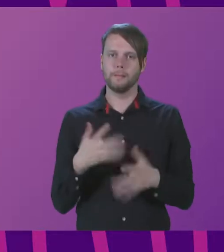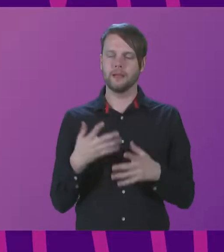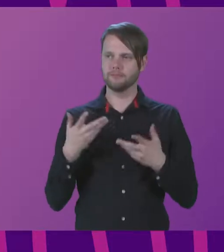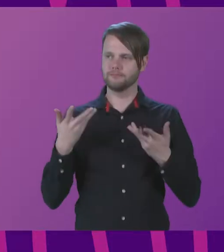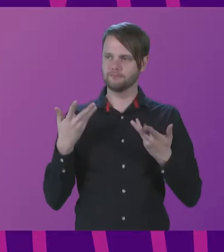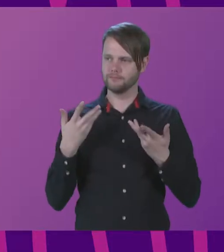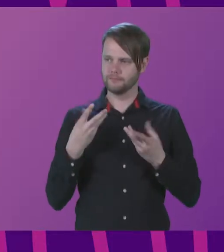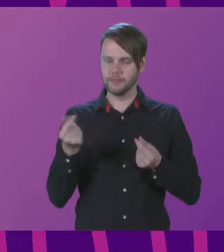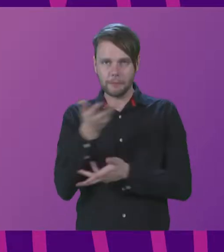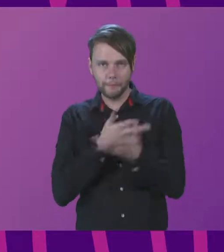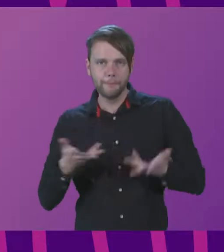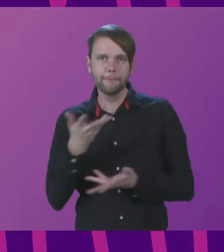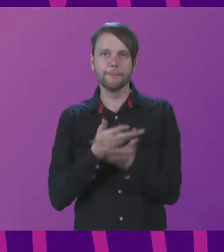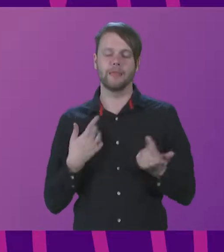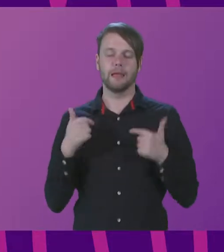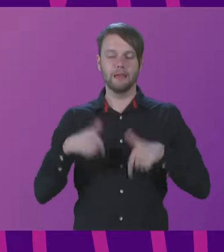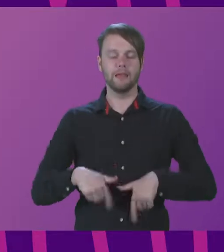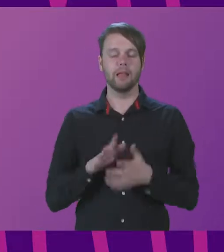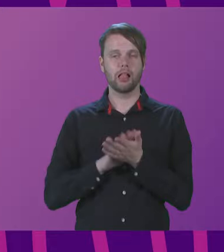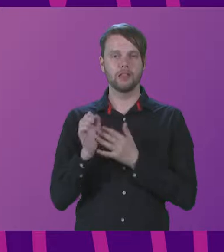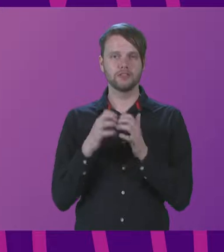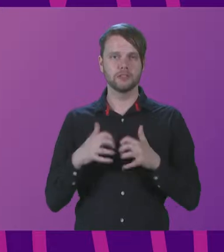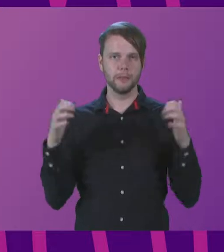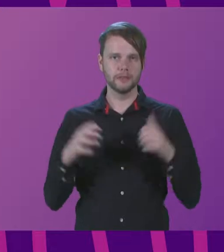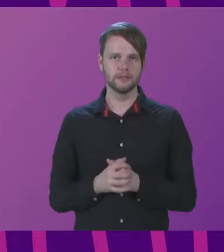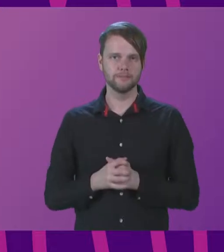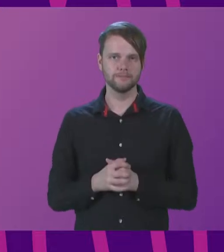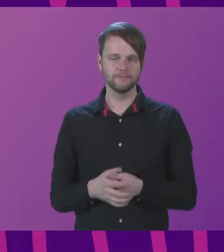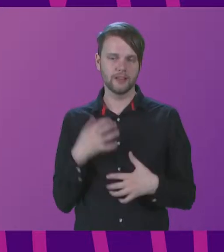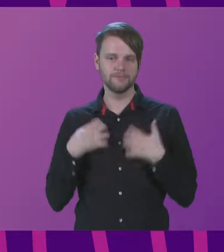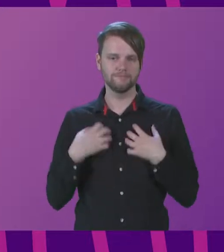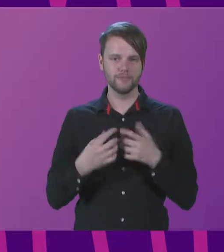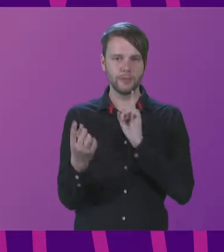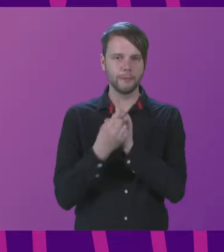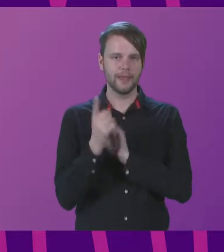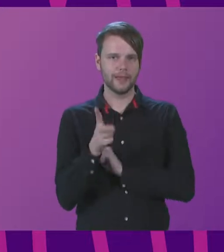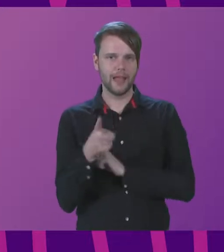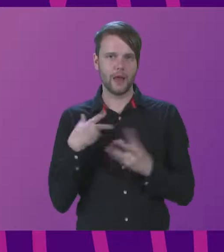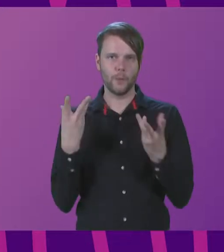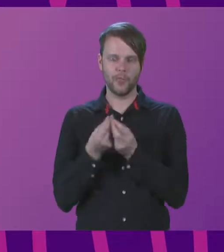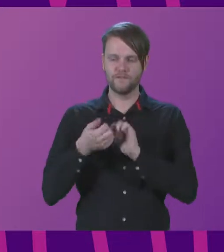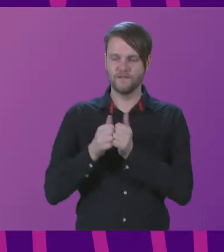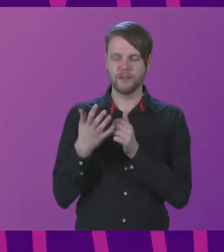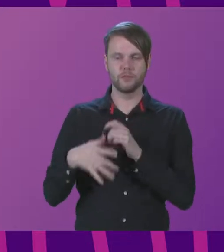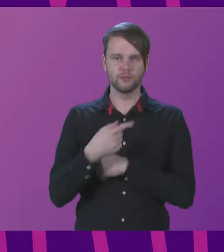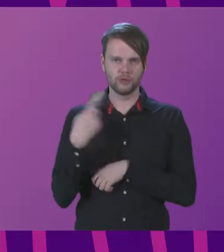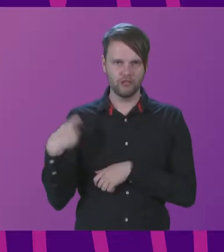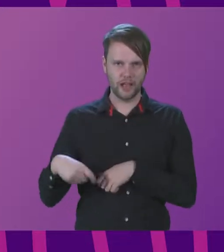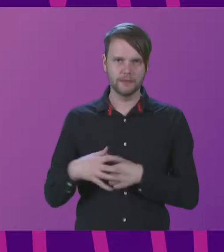subject of discussion here at this Culture Summit. We look forward to meeting again with our friends from Ukraine,